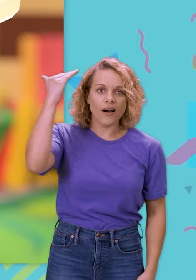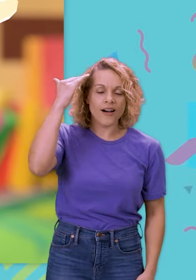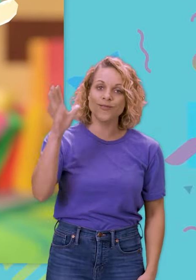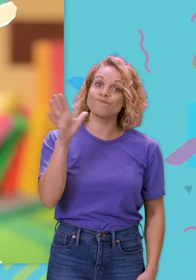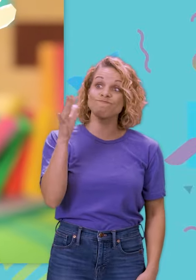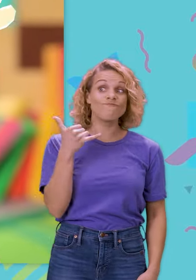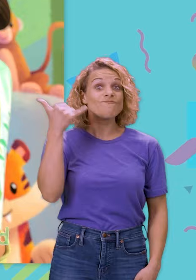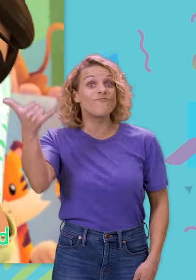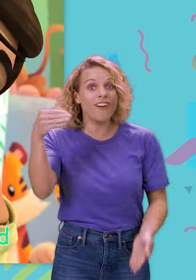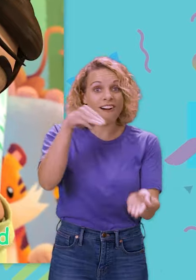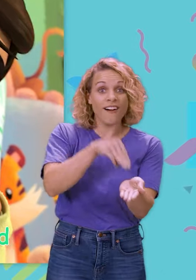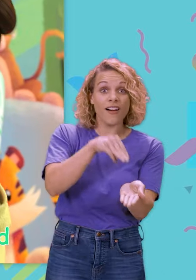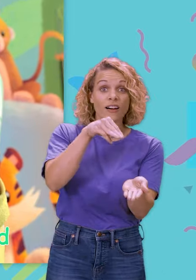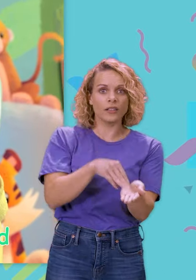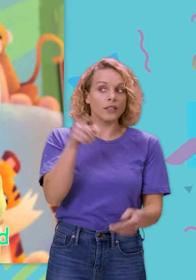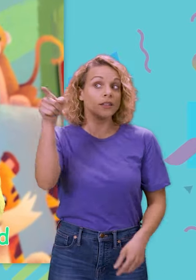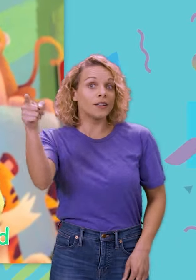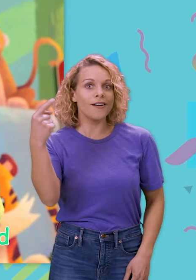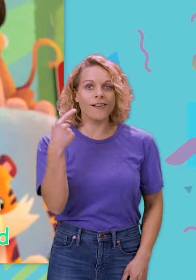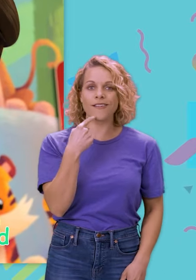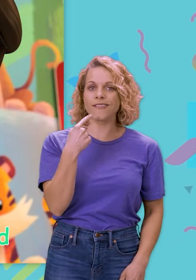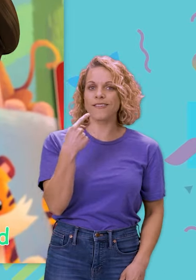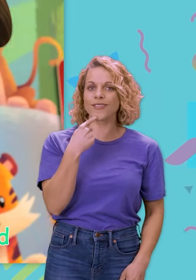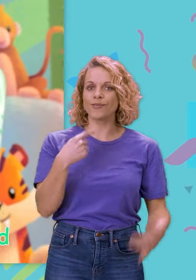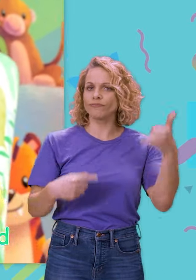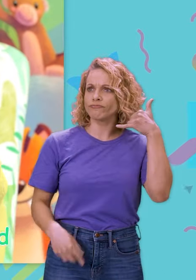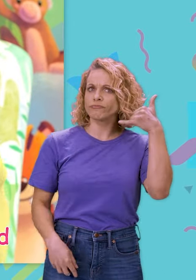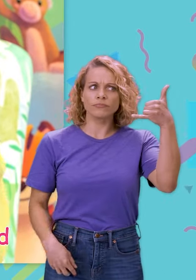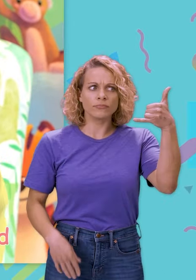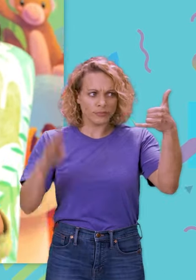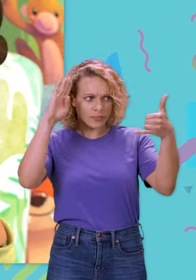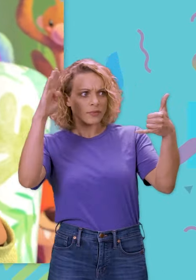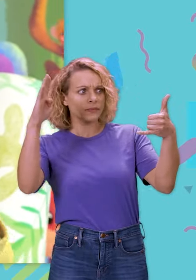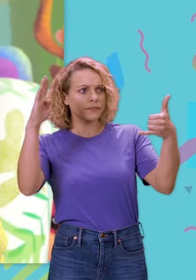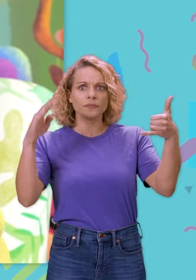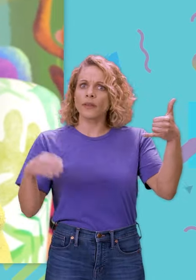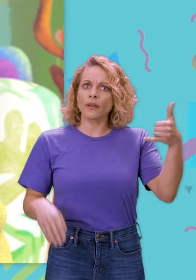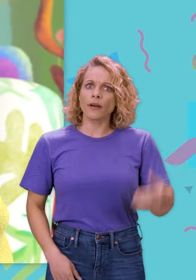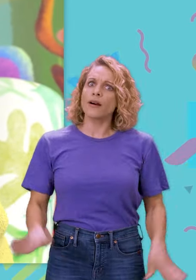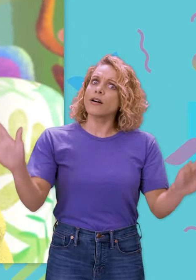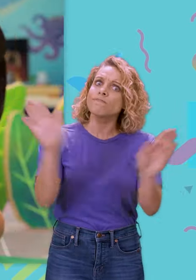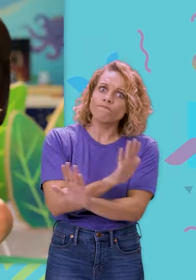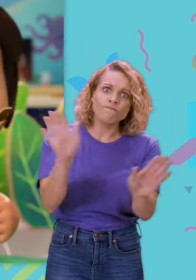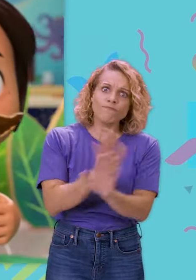head Mama called the doctor and the doctor said Hello? No